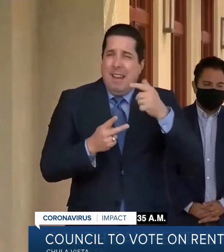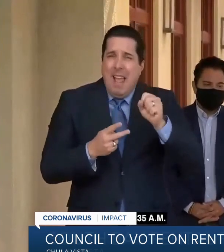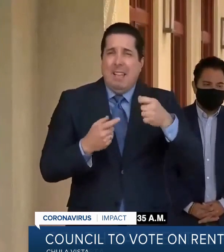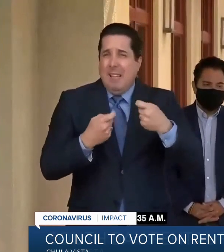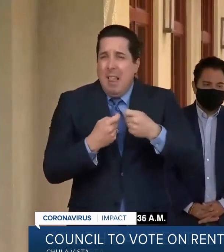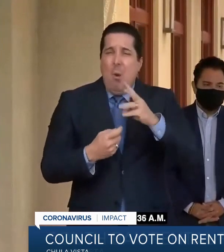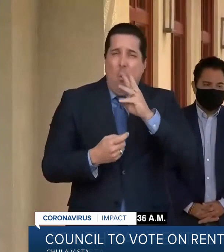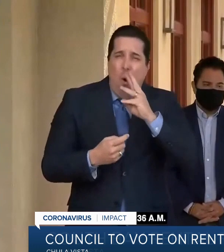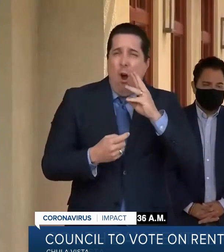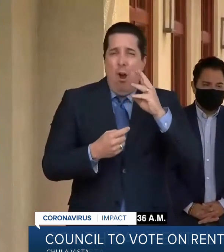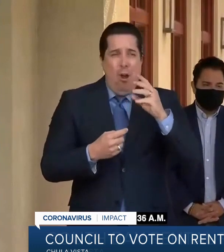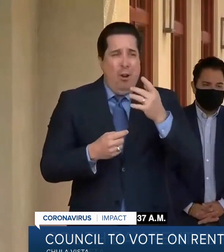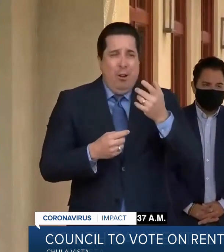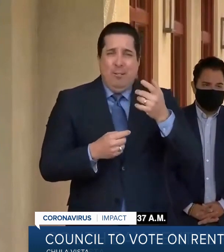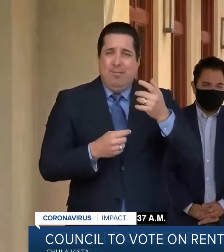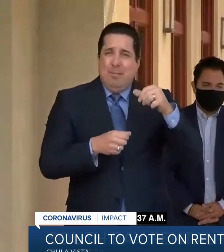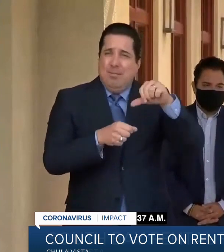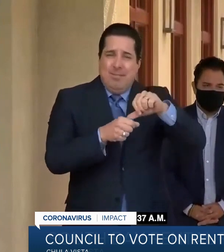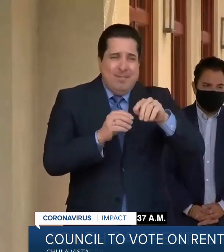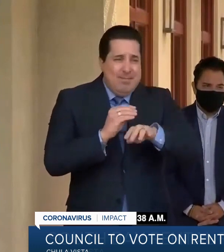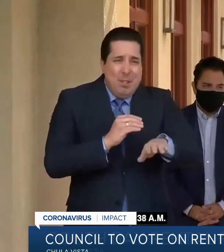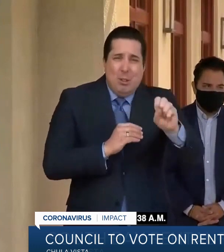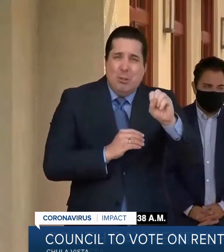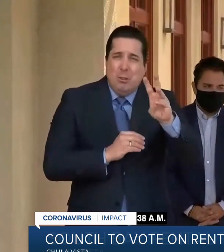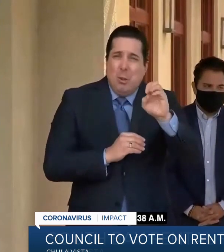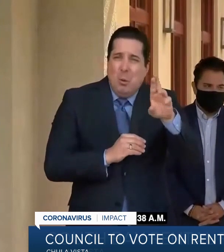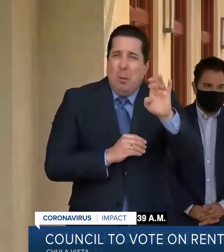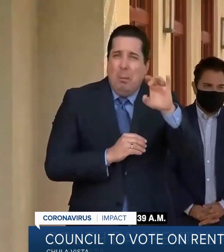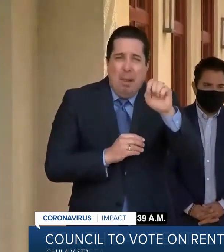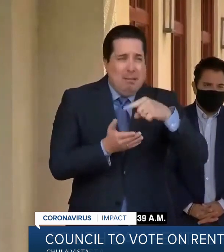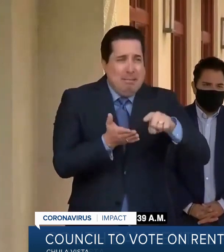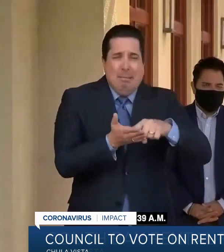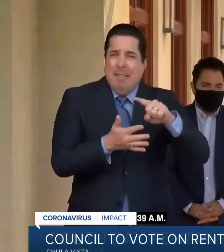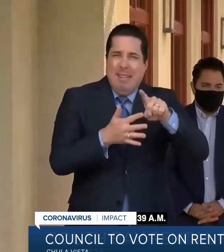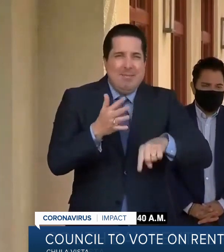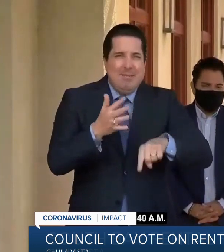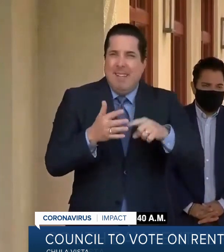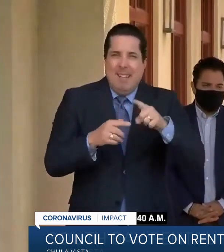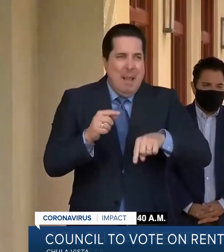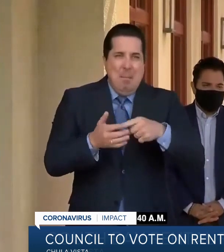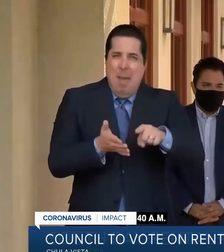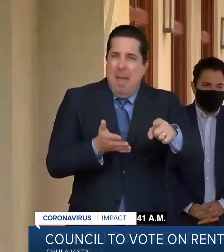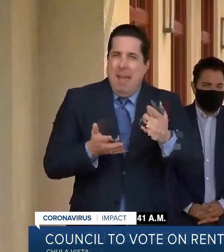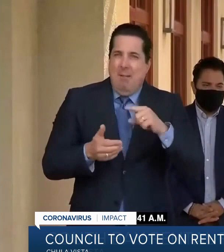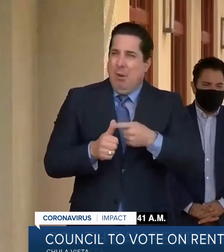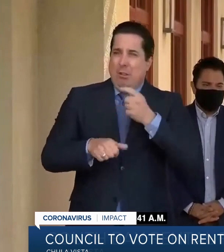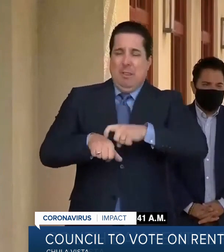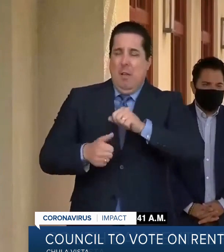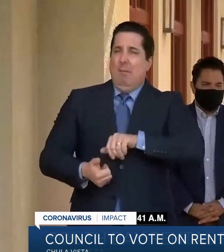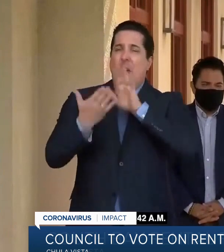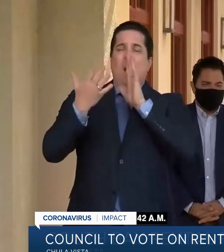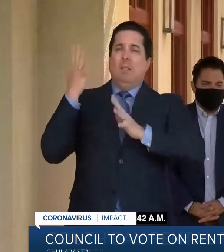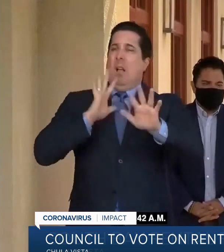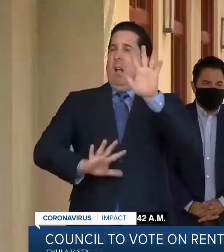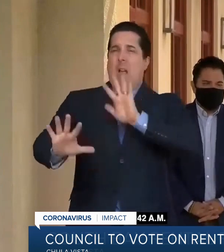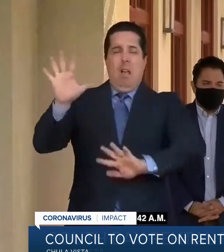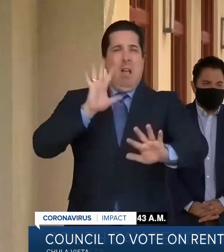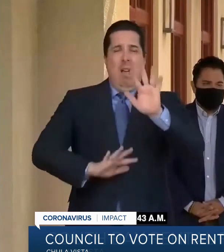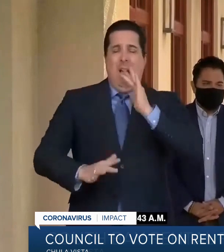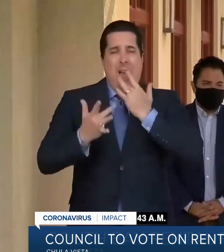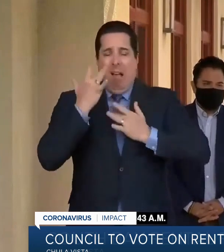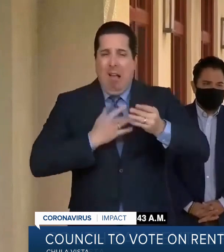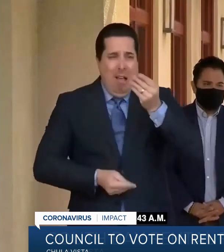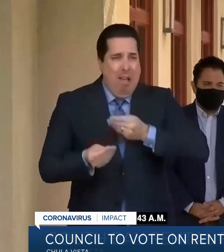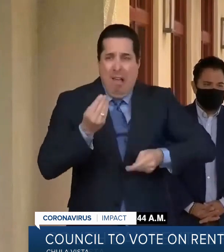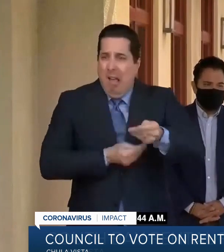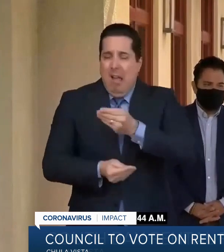and sewer bills. Some have been faced with these hardships for the first time ever. These funds can help those who meet